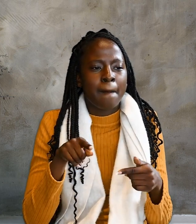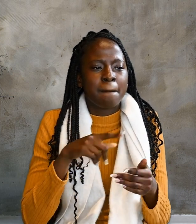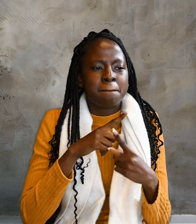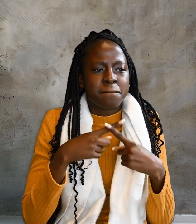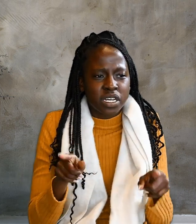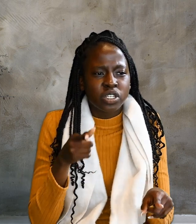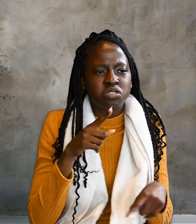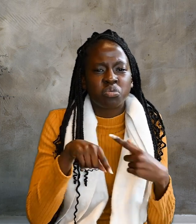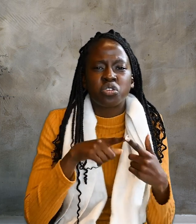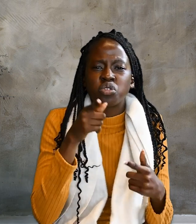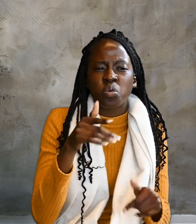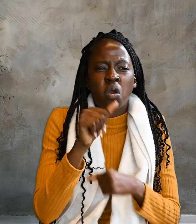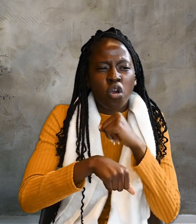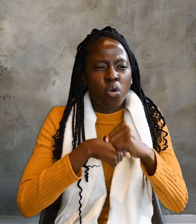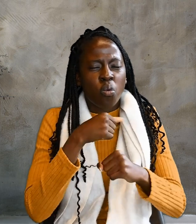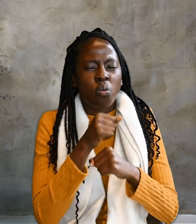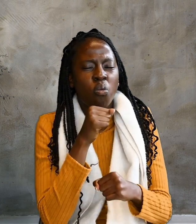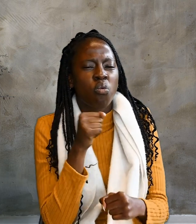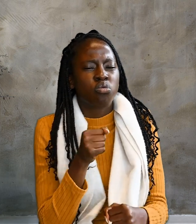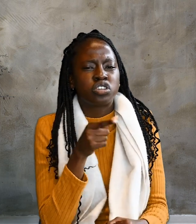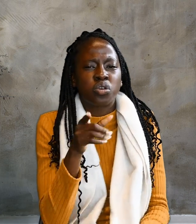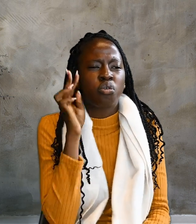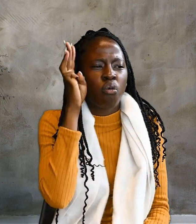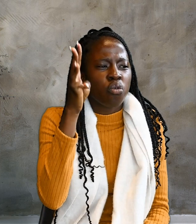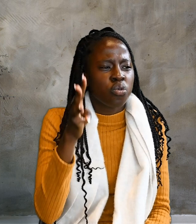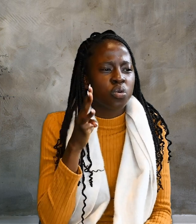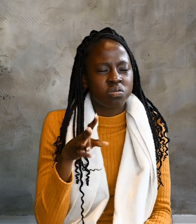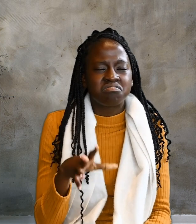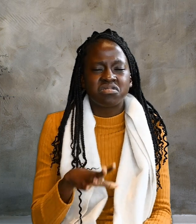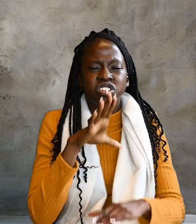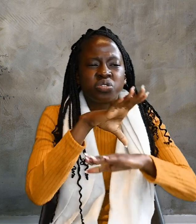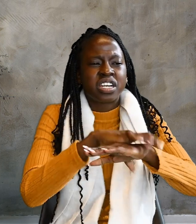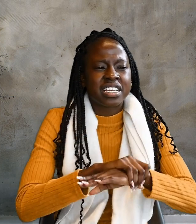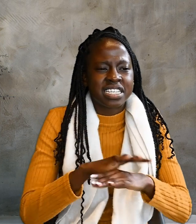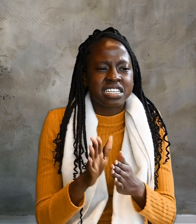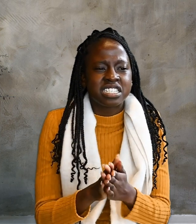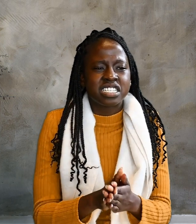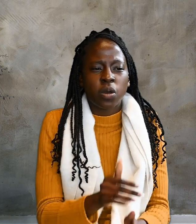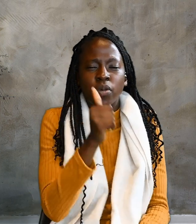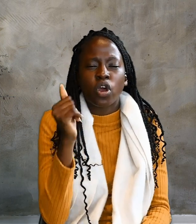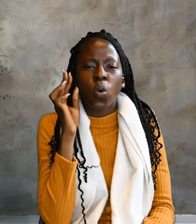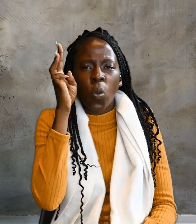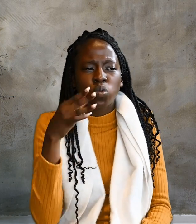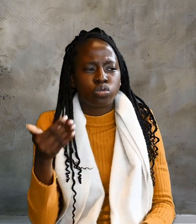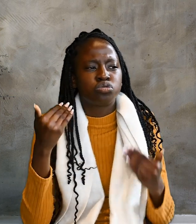But when you were old, you will stretch out your hands and someone else will dress you